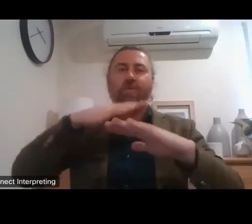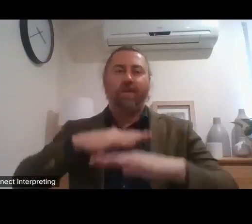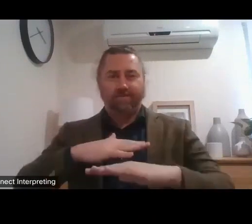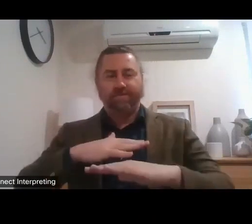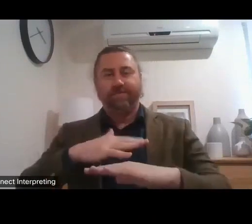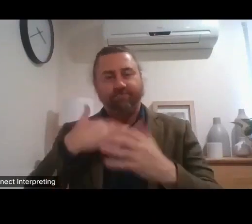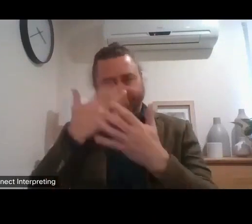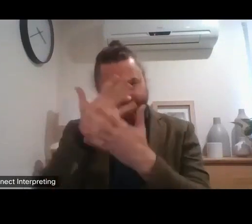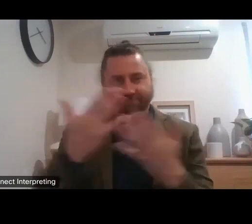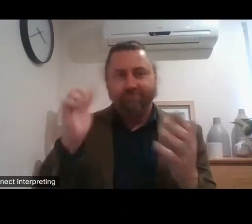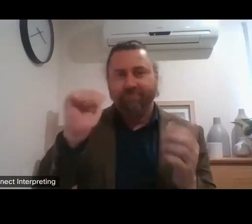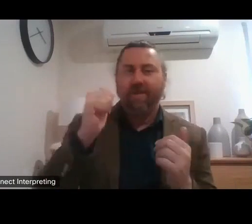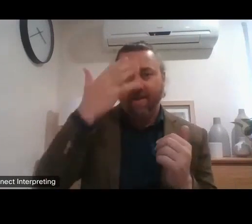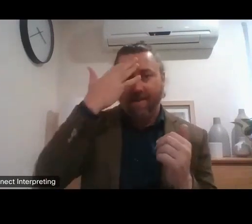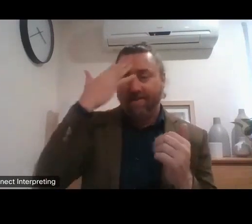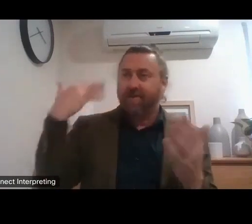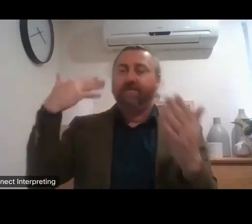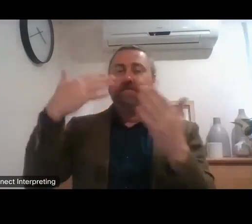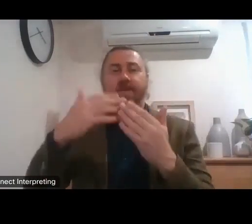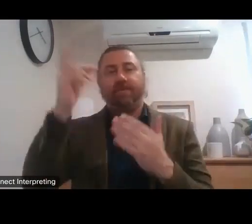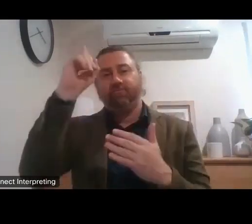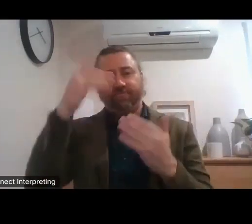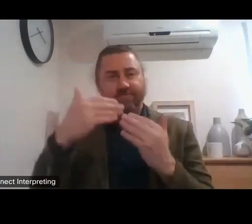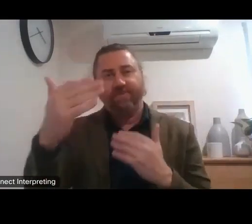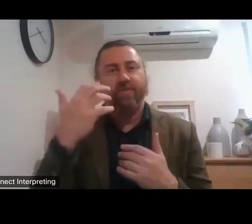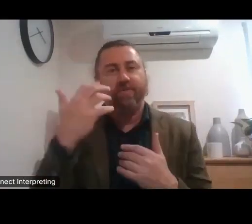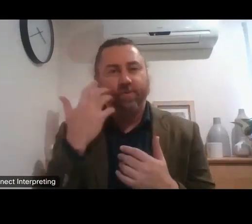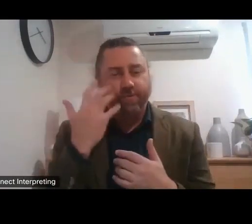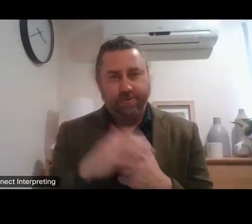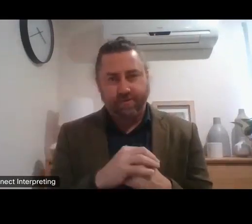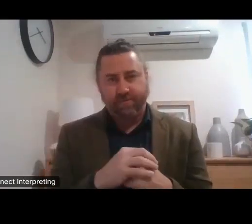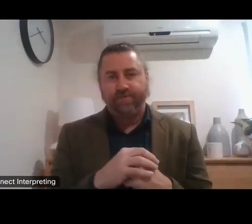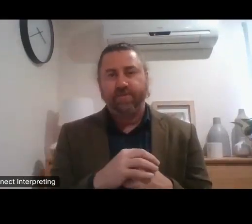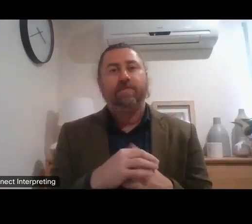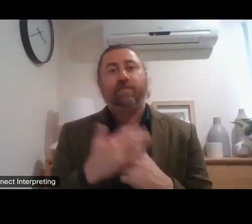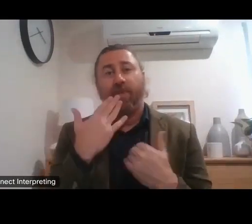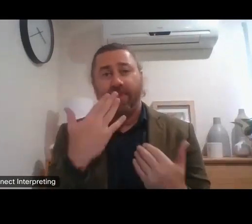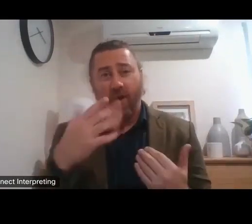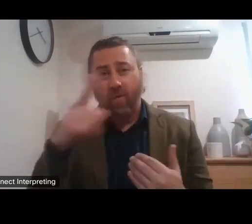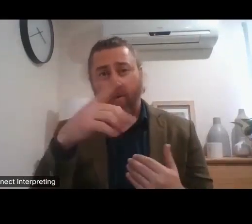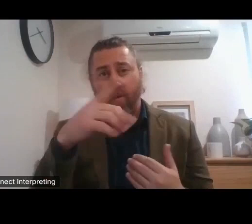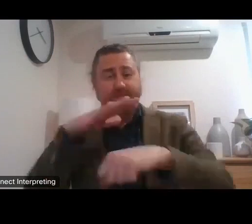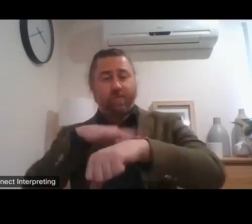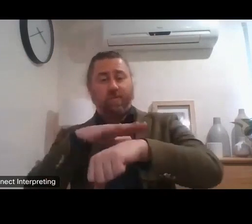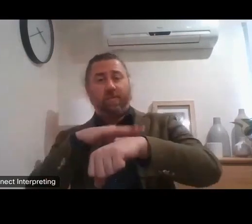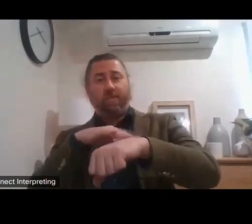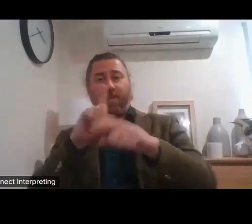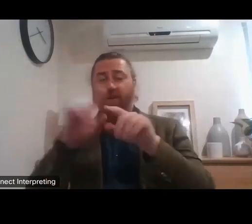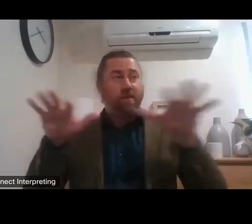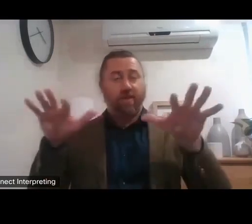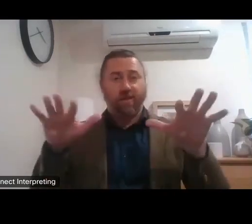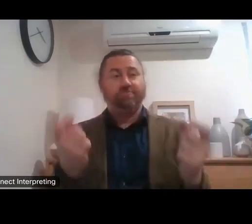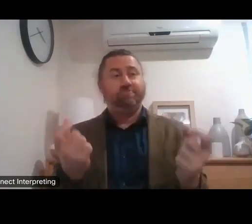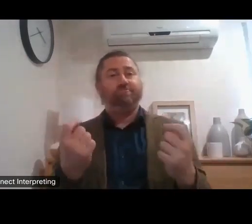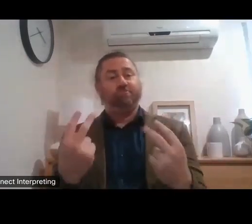present and emerging. I also want to thank everyone who's made the effort to be here. And I know I got one email